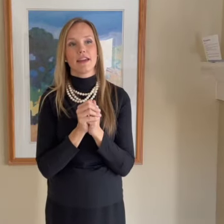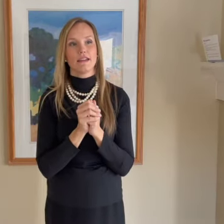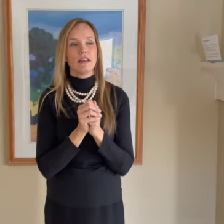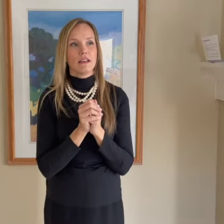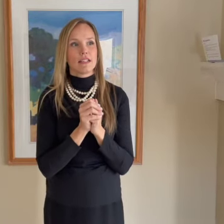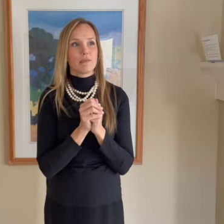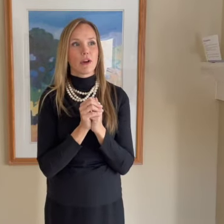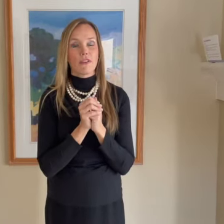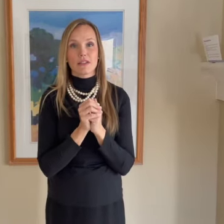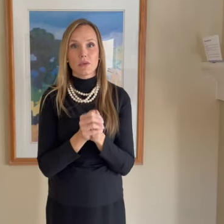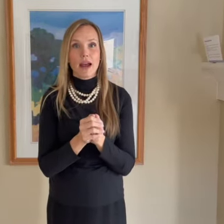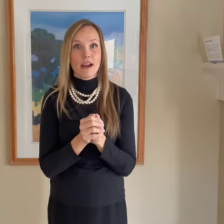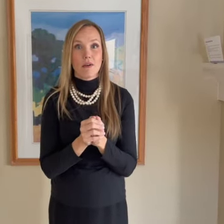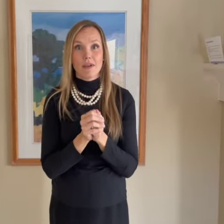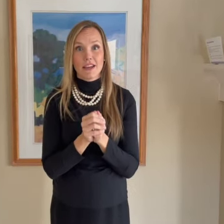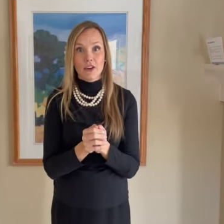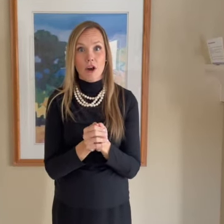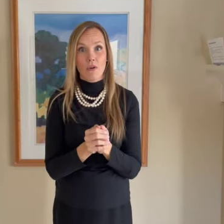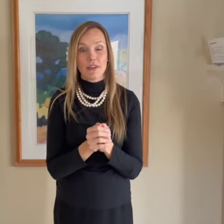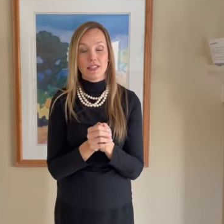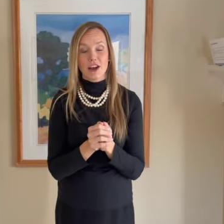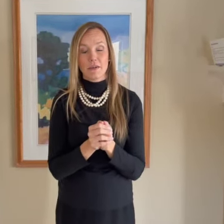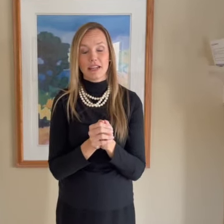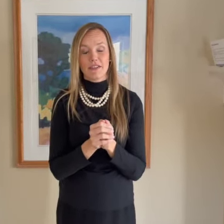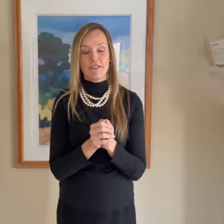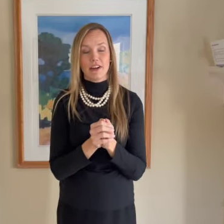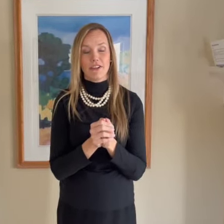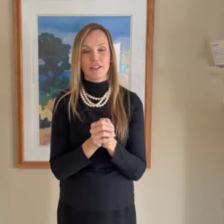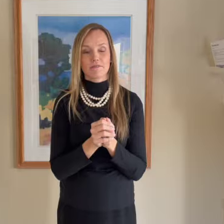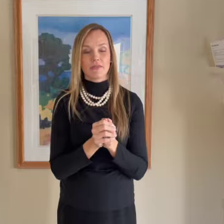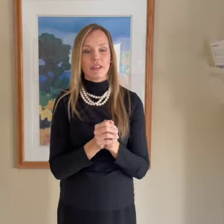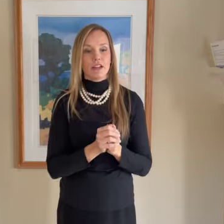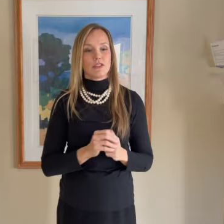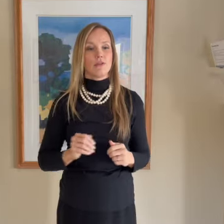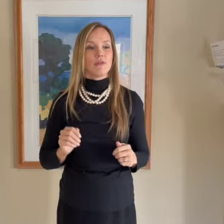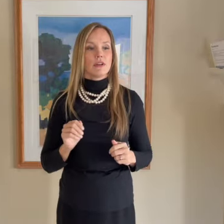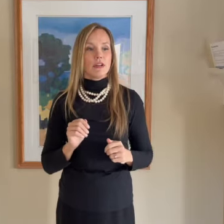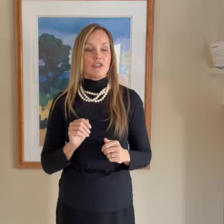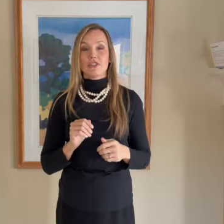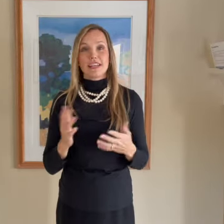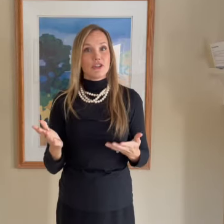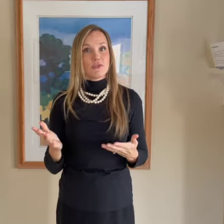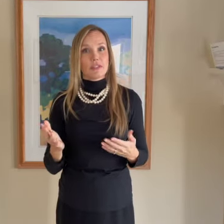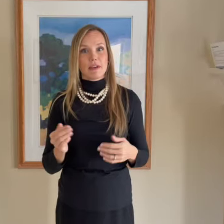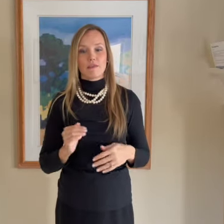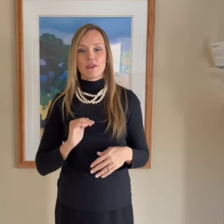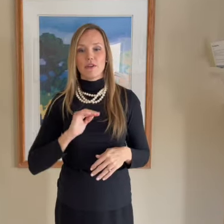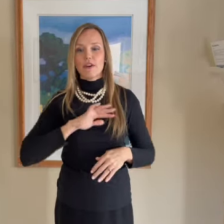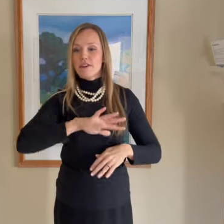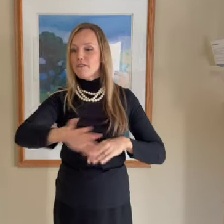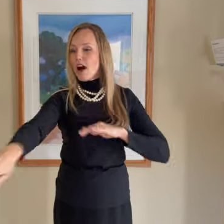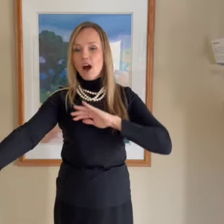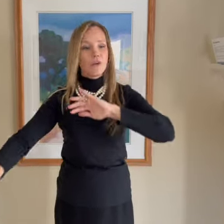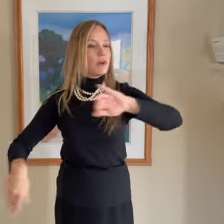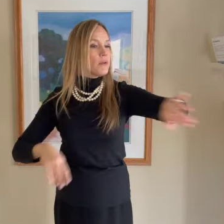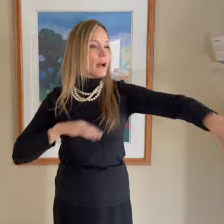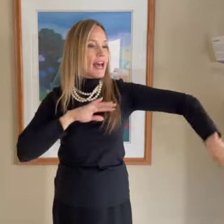Somewhere that's quiet where we can go to talk with Heavenly Father. Father. So just like Joseph Smith, we're going to go far away